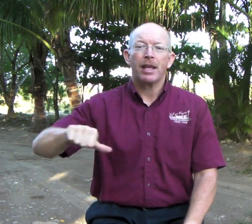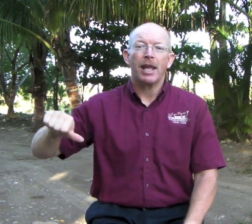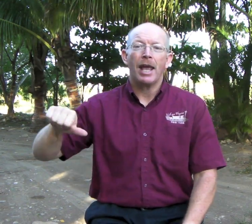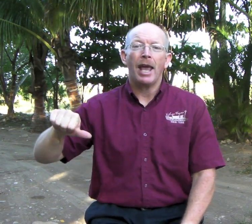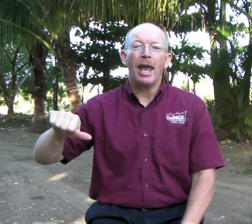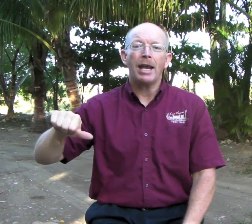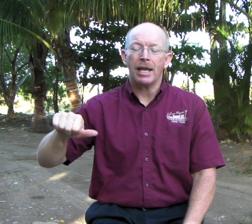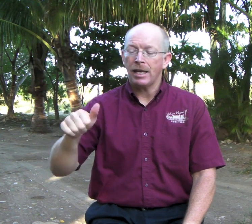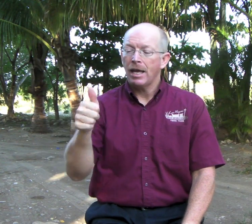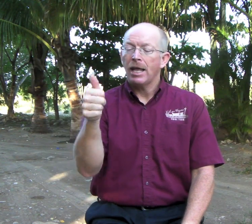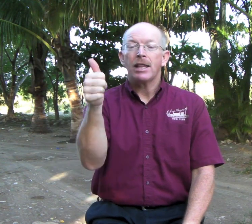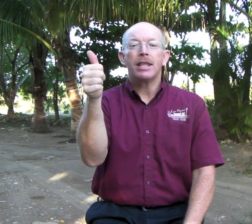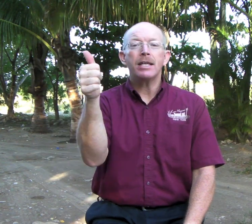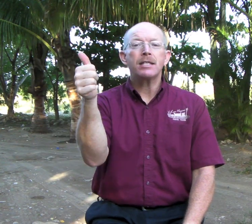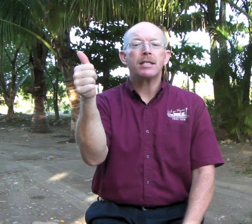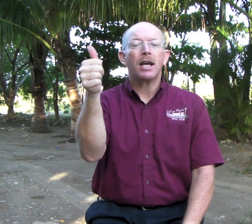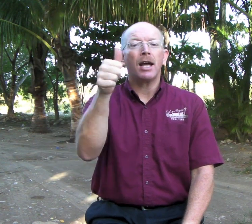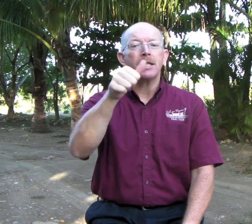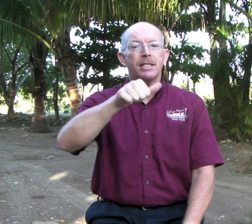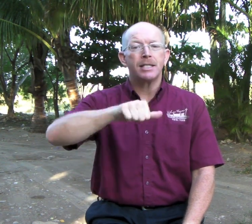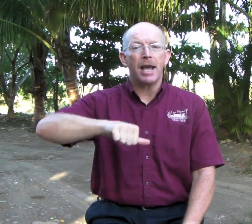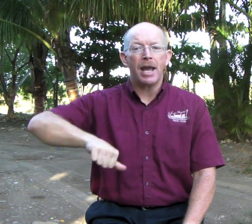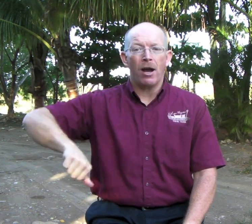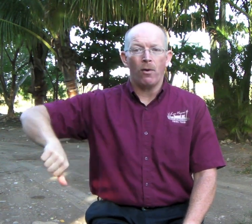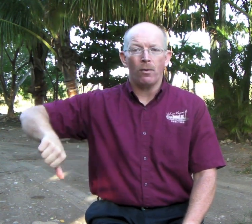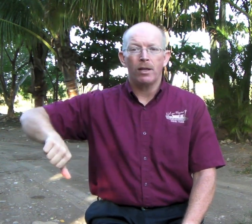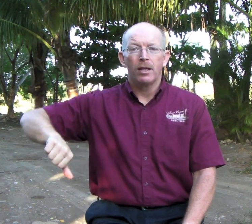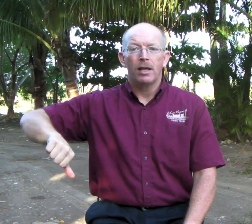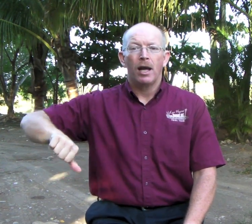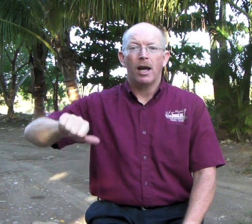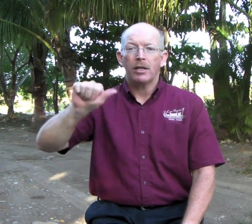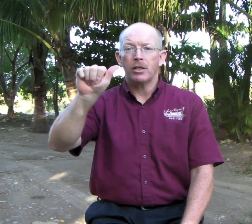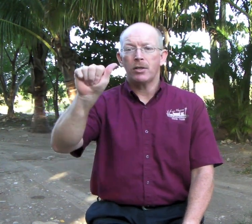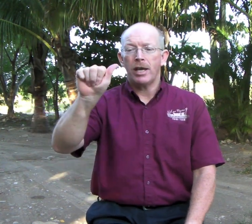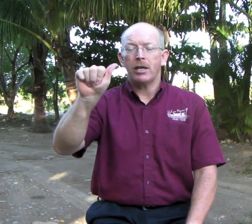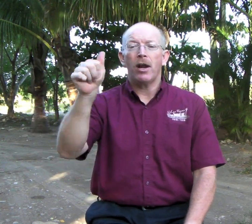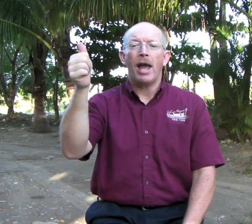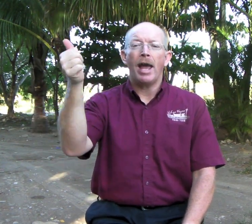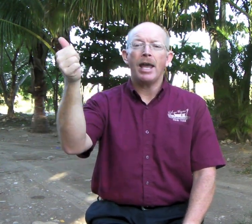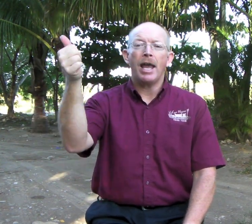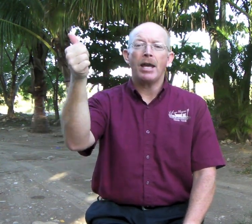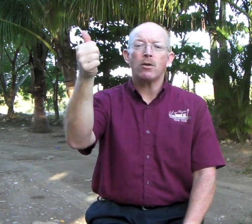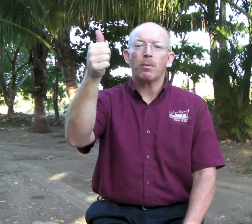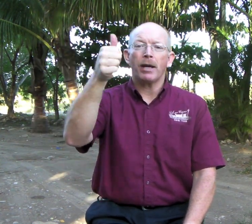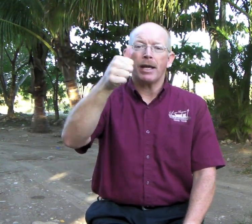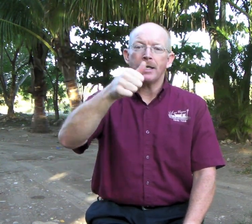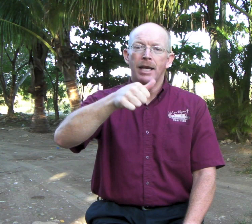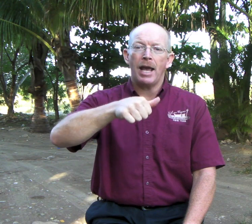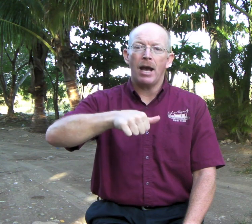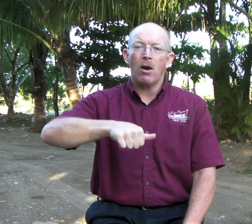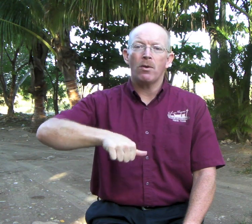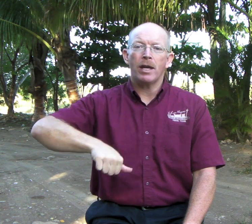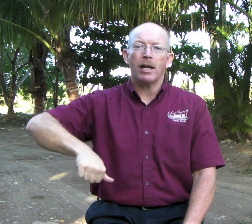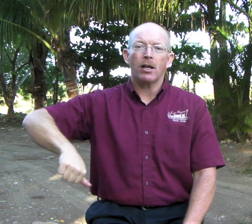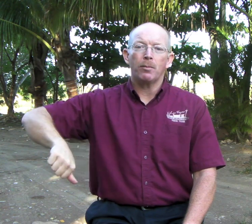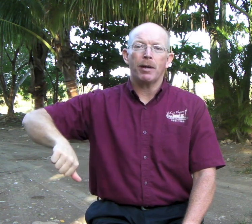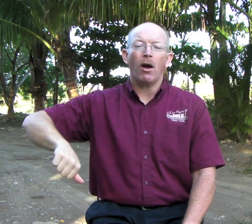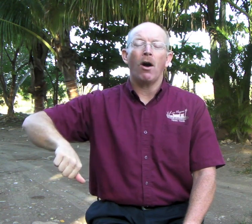Any. This cuts down. You take your A and you bring it down in a little bit of